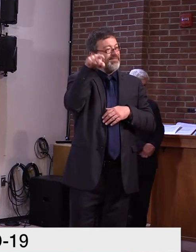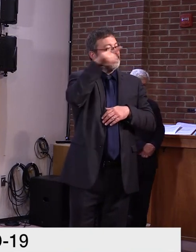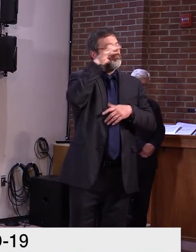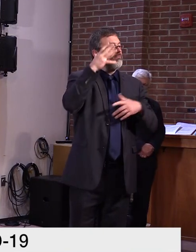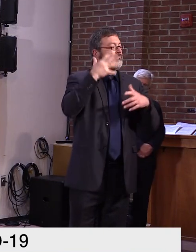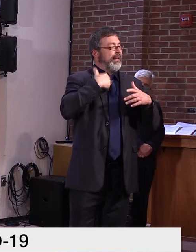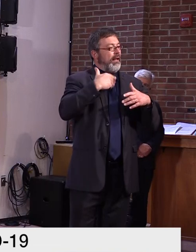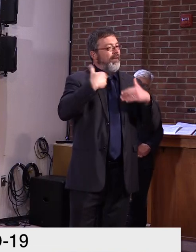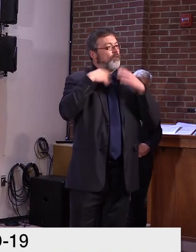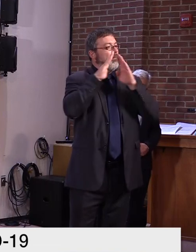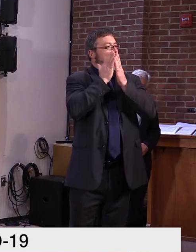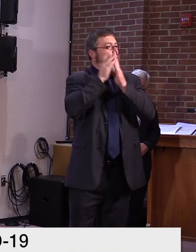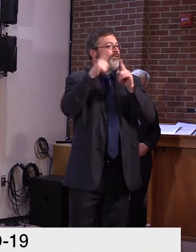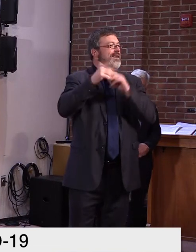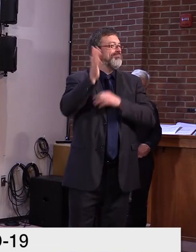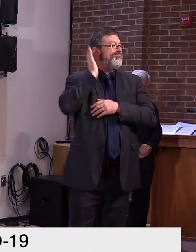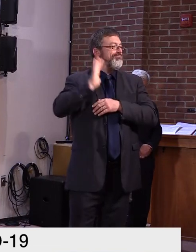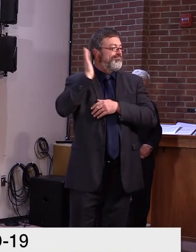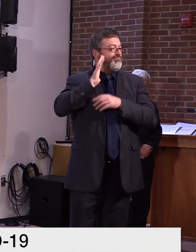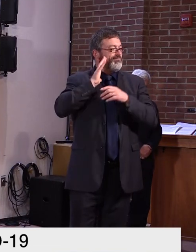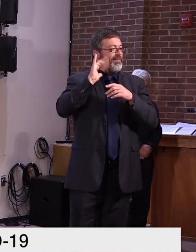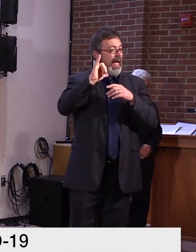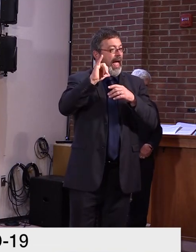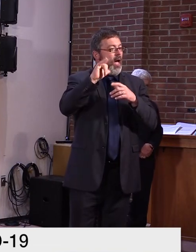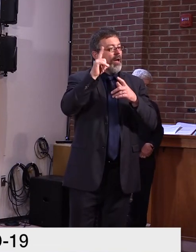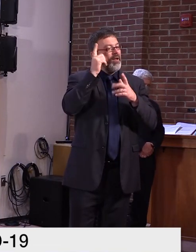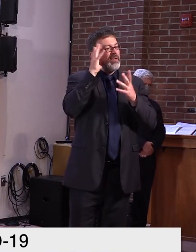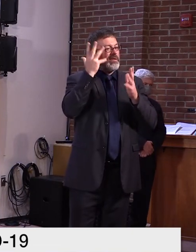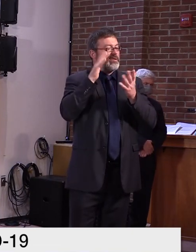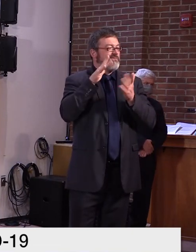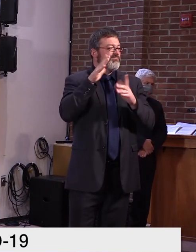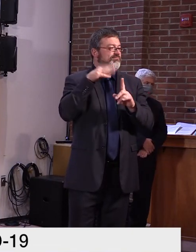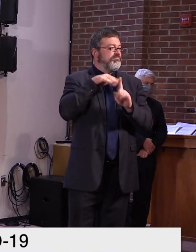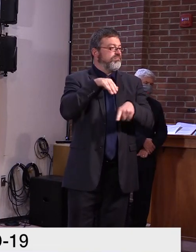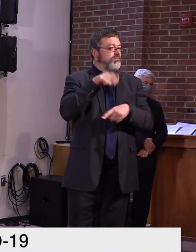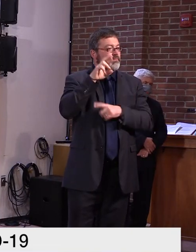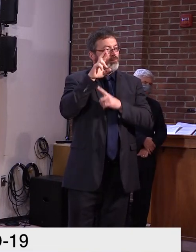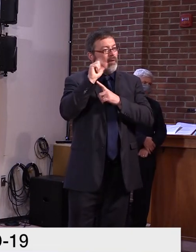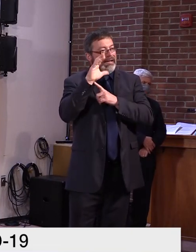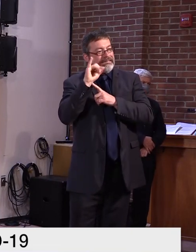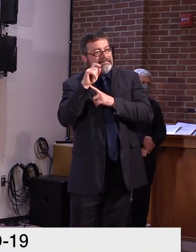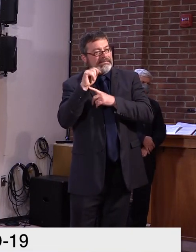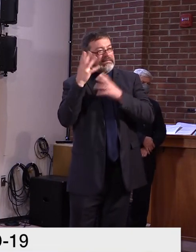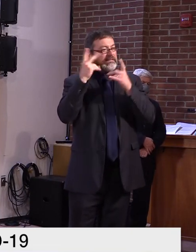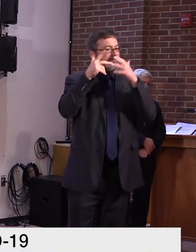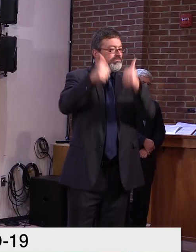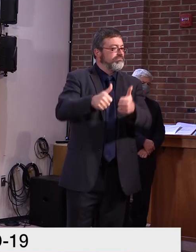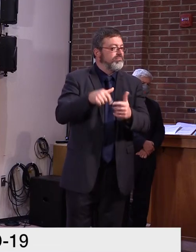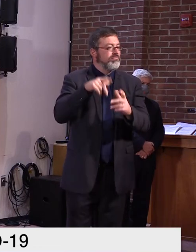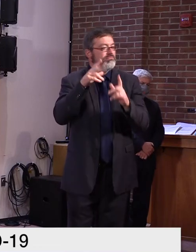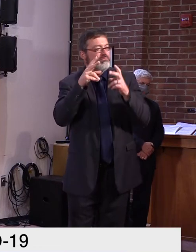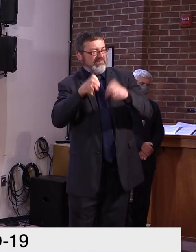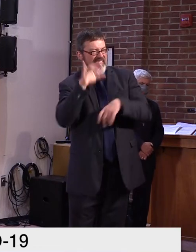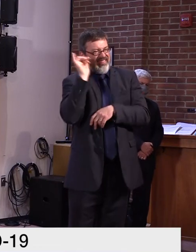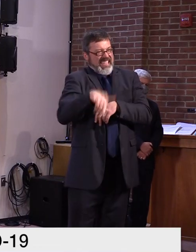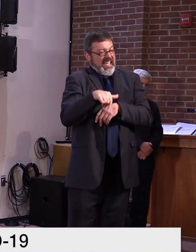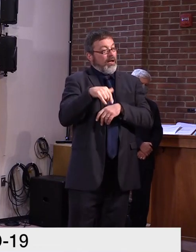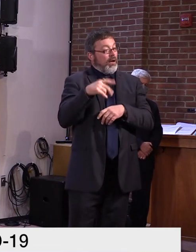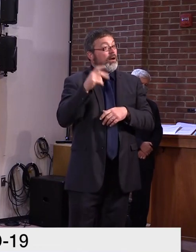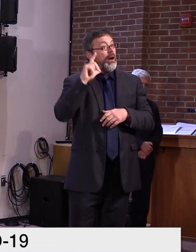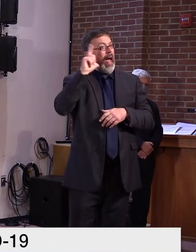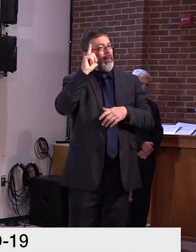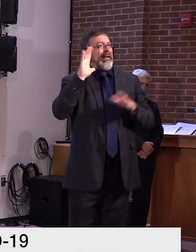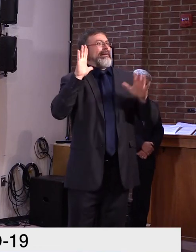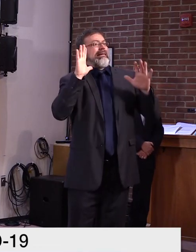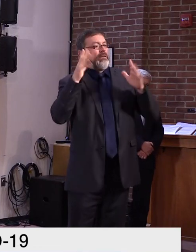level. Okay. Perhaps a good question for, uh, uh, Susanna Davis. Um, thank